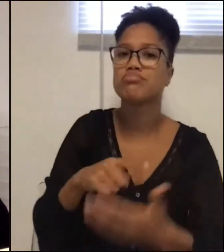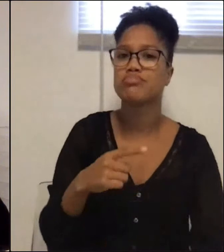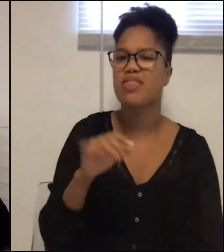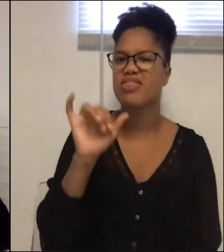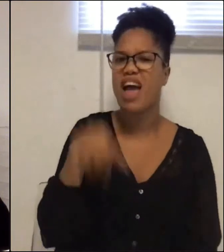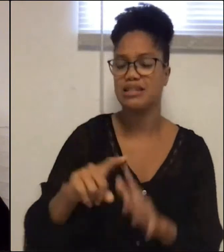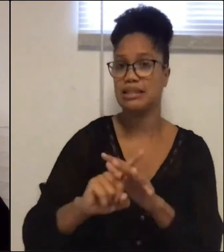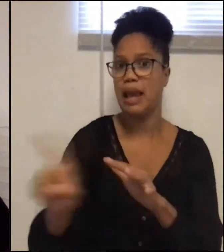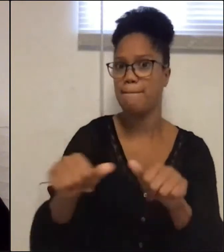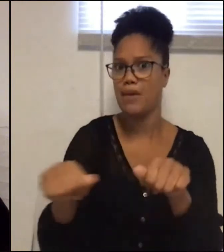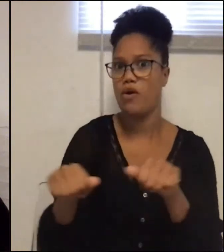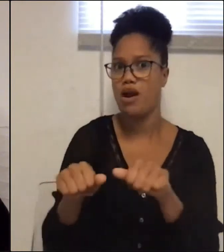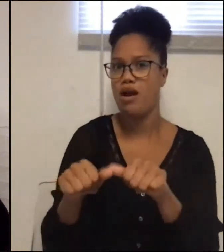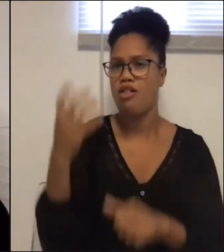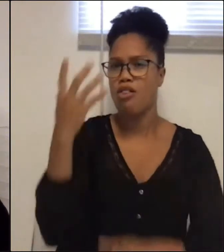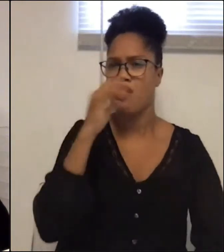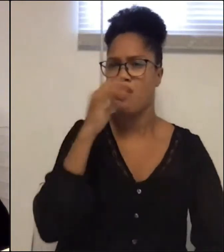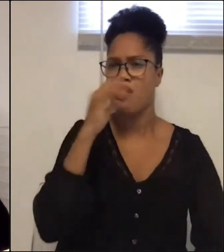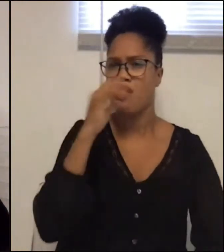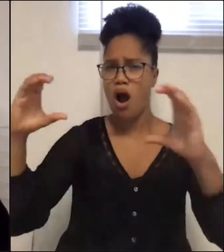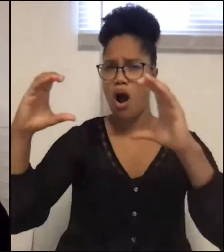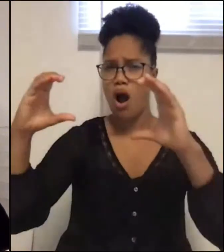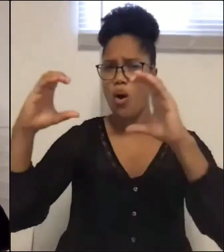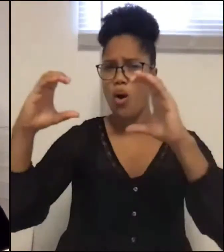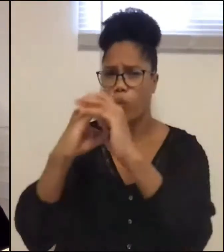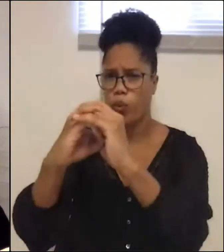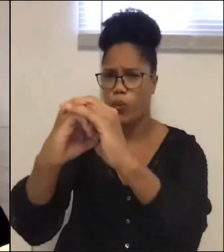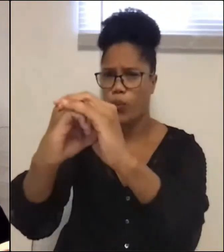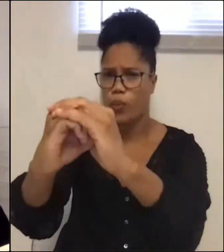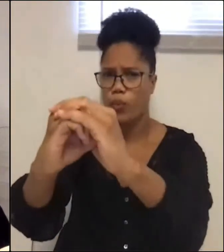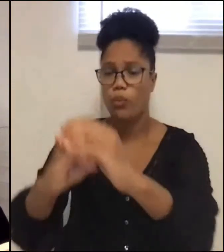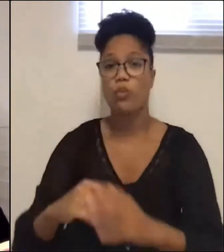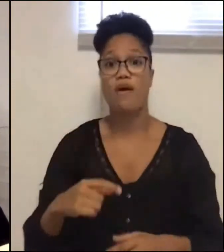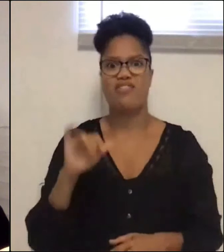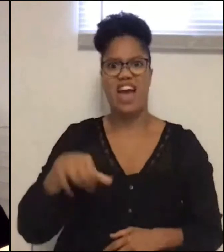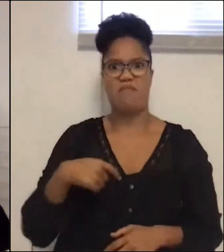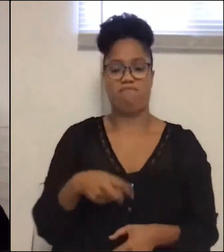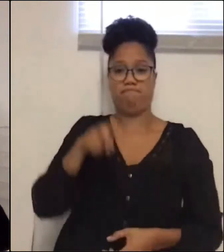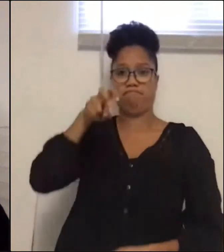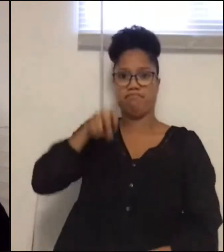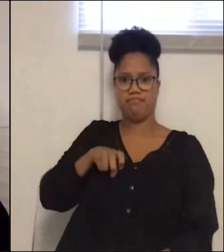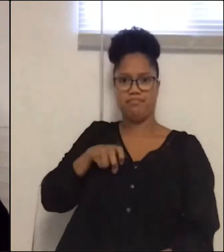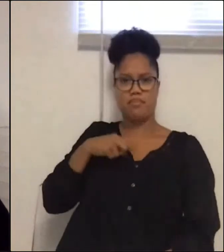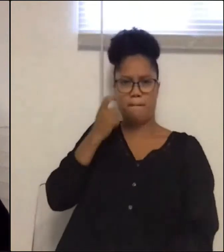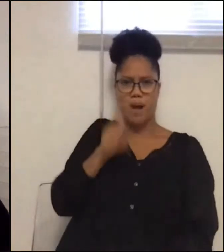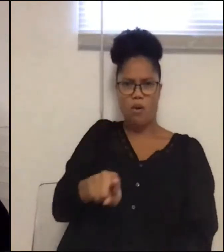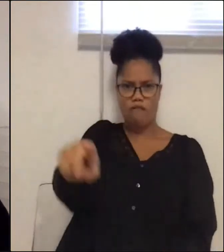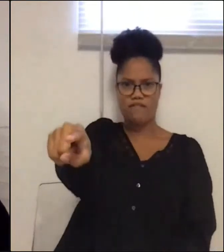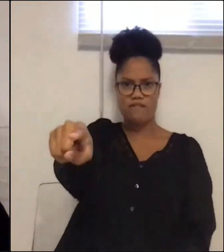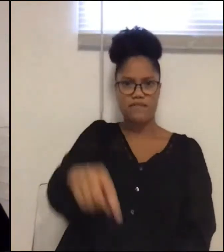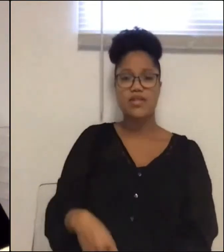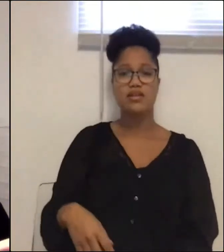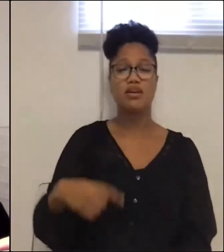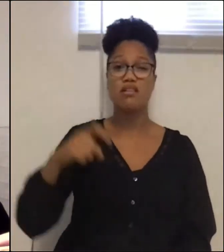in the shape of a narrow couplet from where I sat. It didn't take a telescope